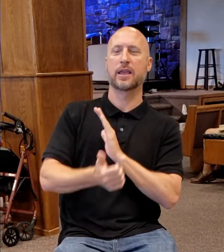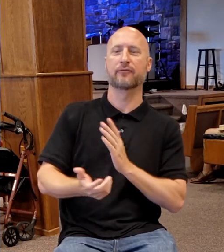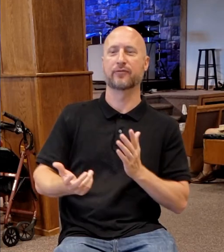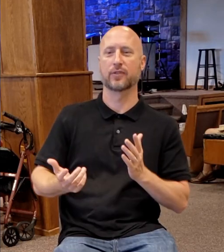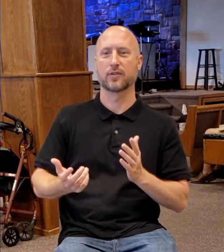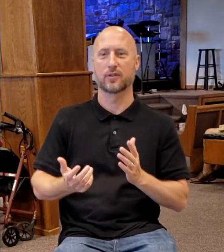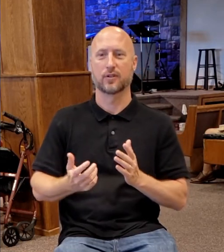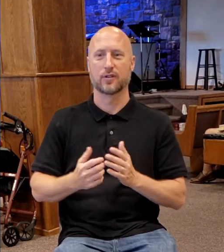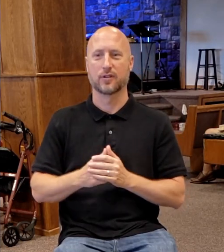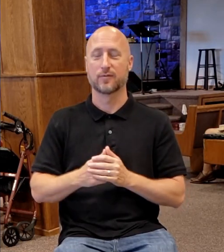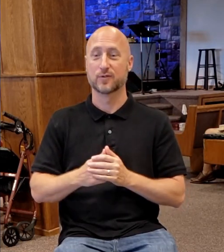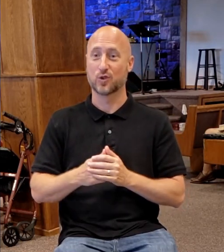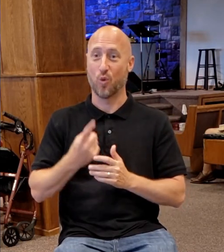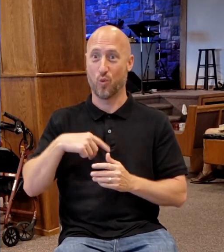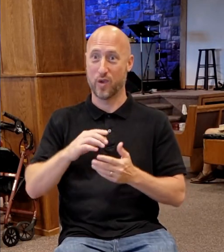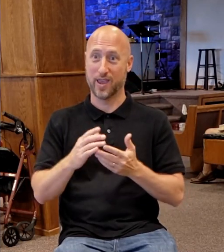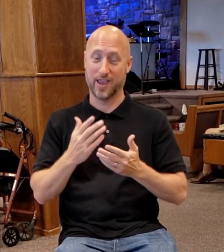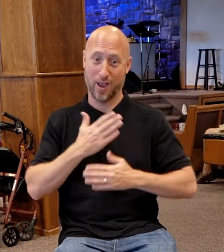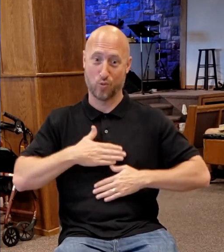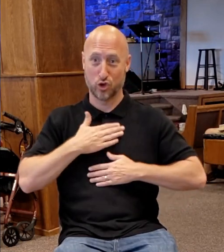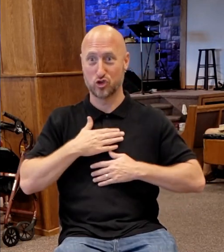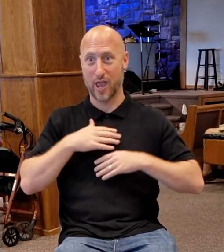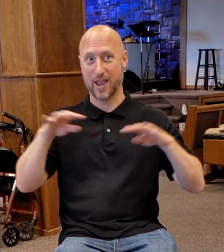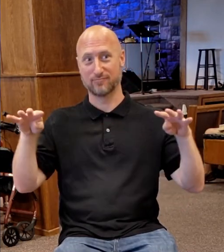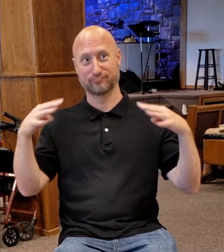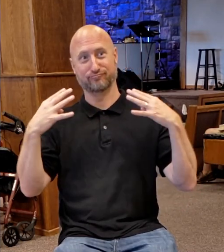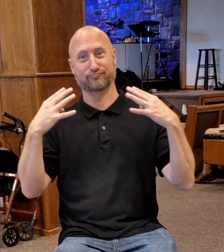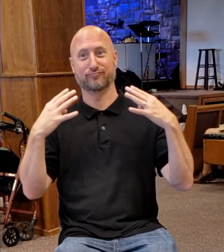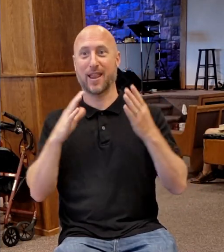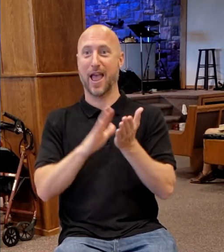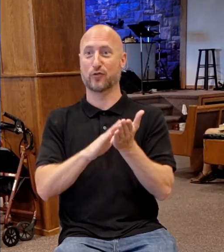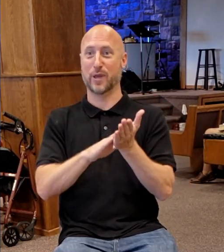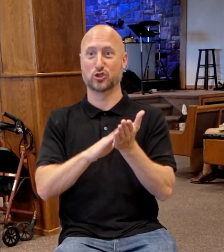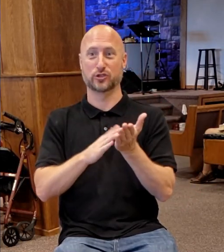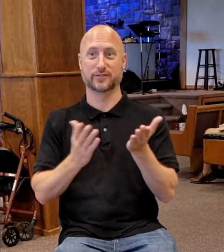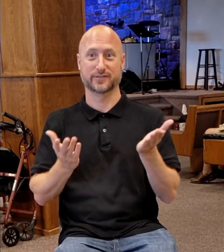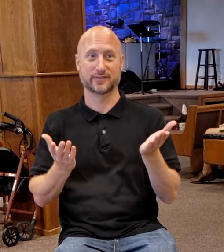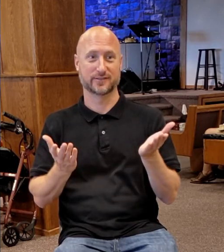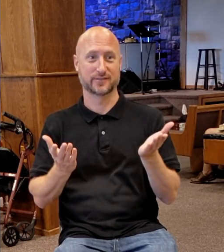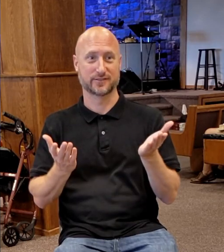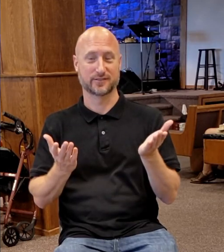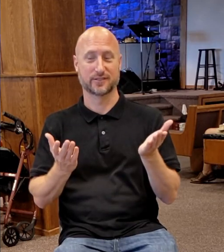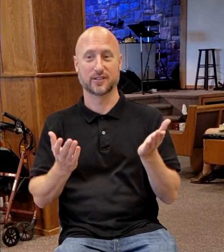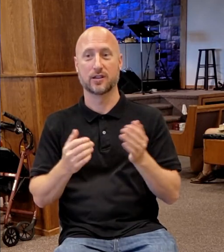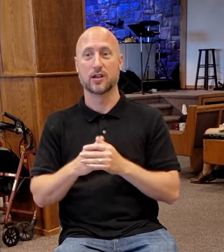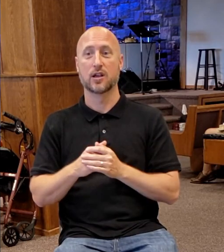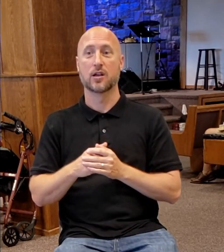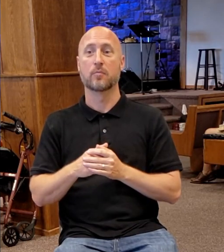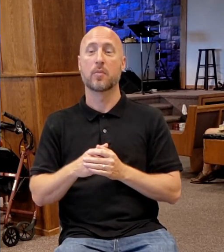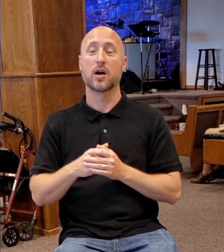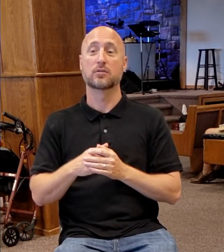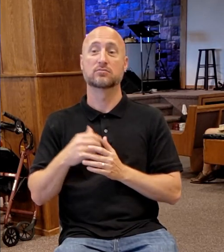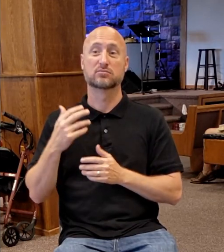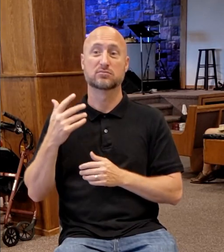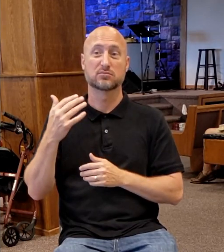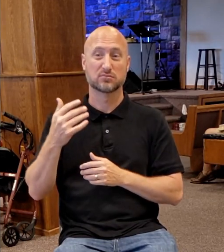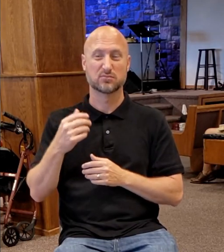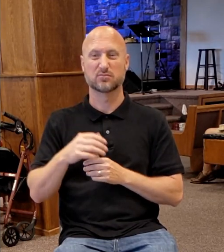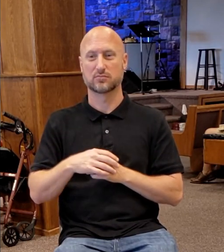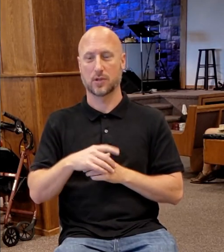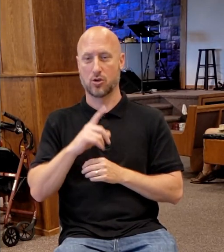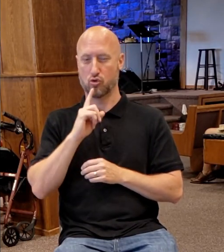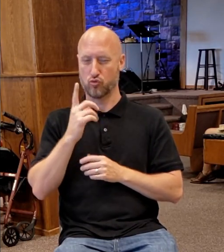affirmation. It's good when we're raising our kids to affirm them. But there's a line somewhere where it becomes morbid. It's